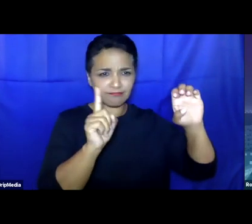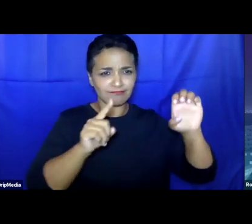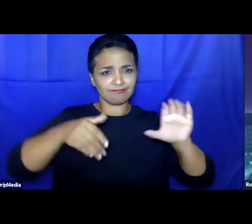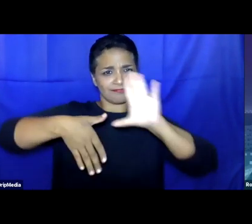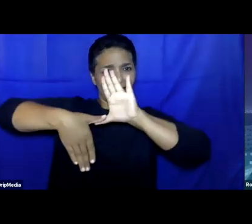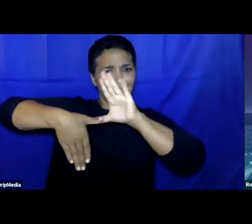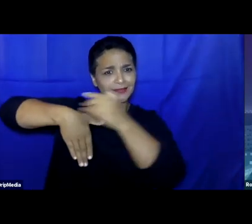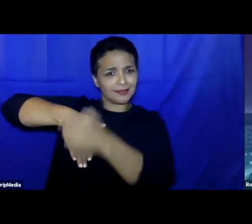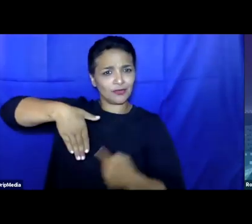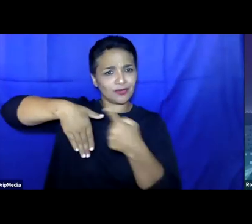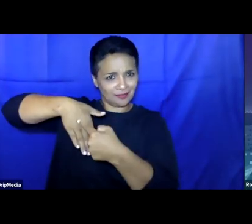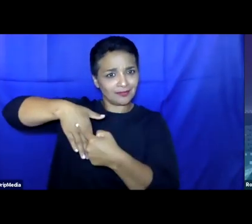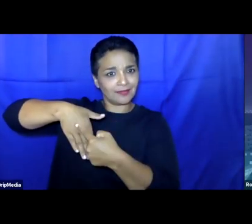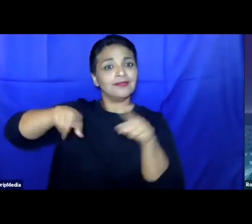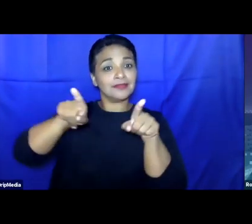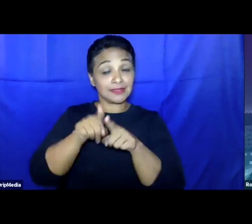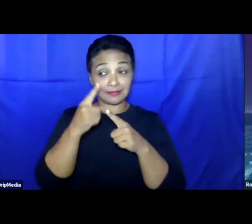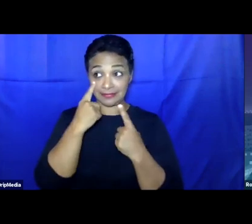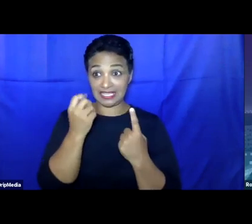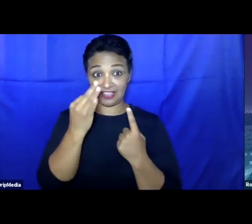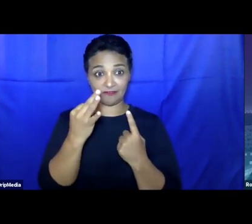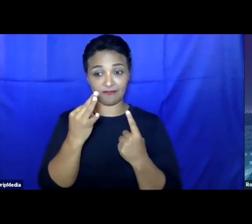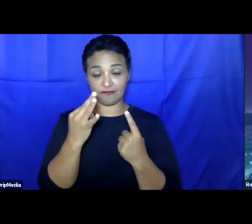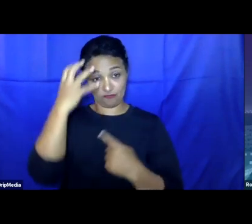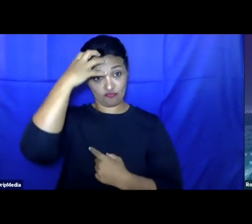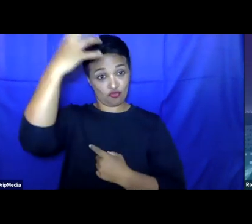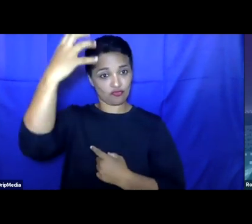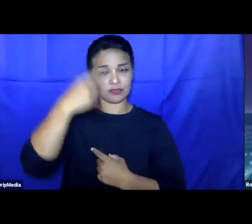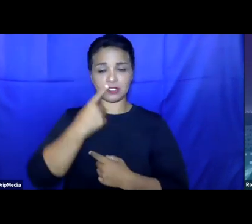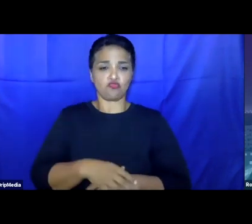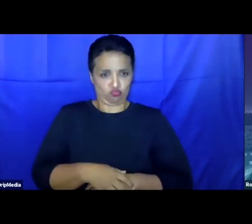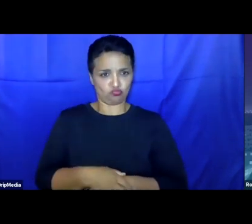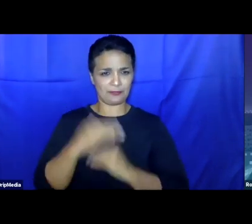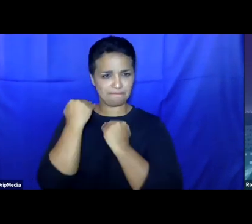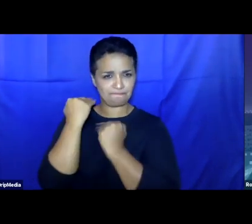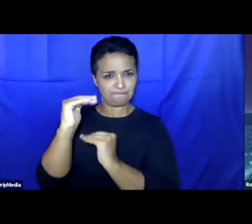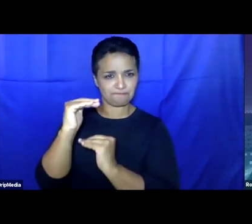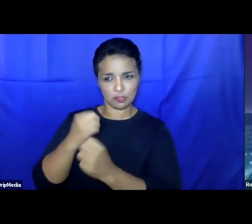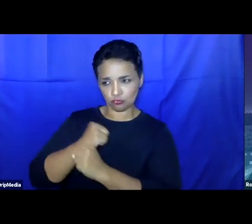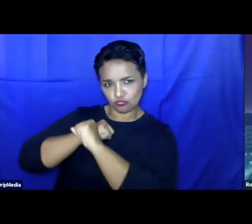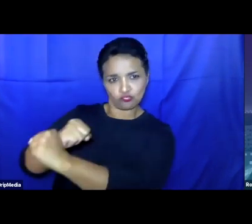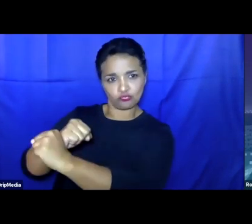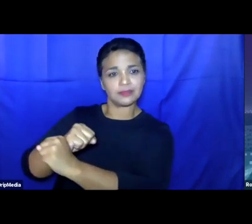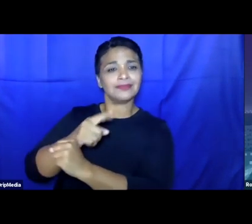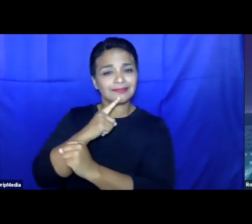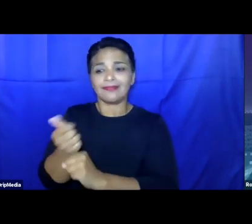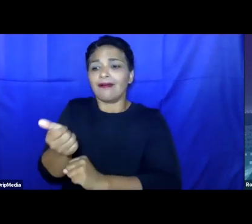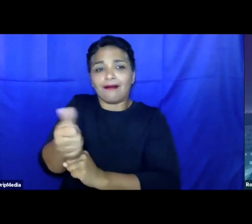countries introduce certain measures, they tend to be repeated in other jurisdictions. So simply that kind of normative